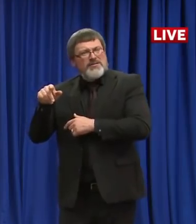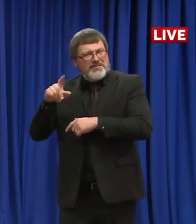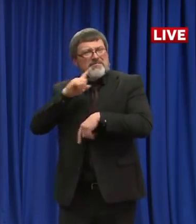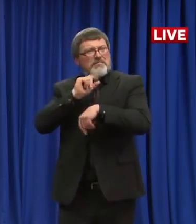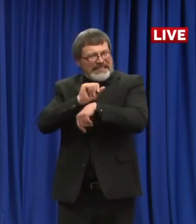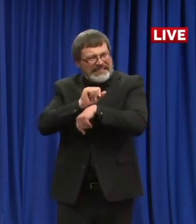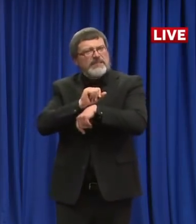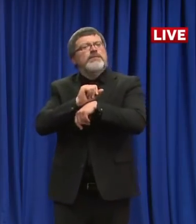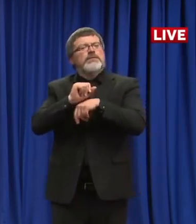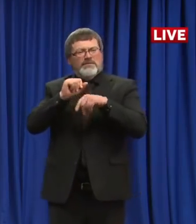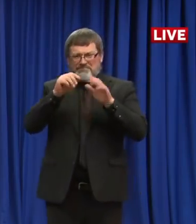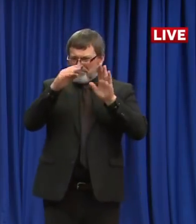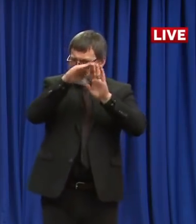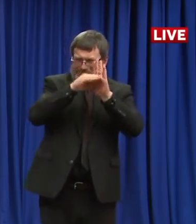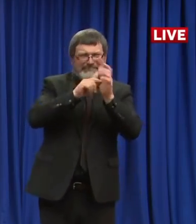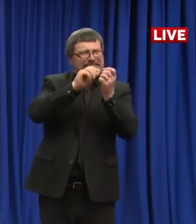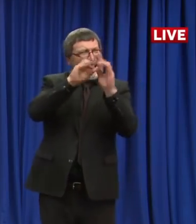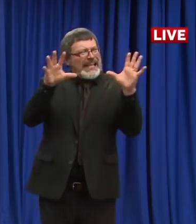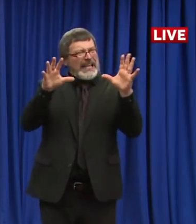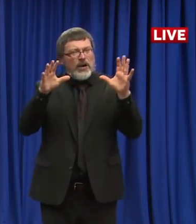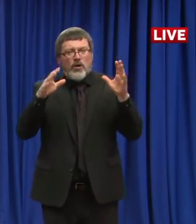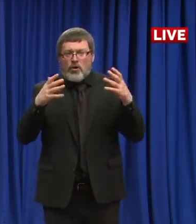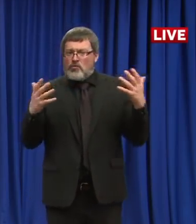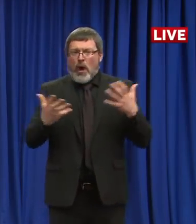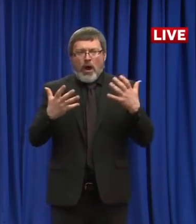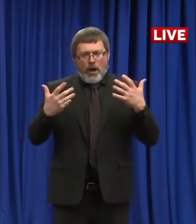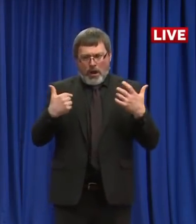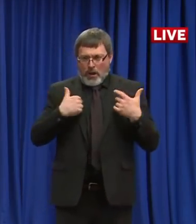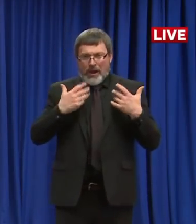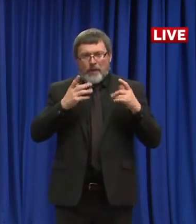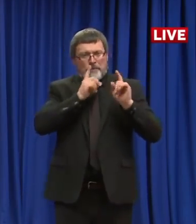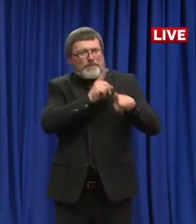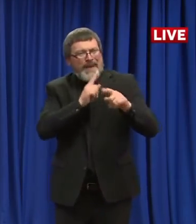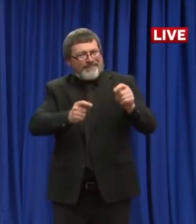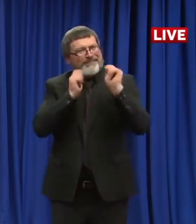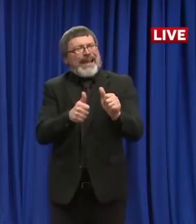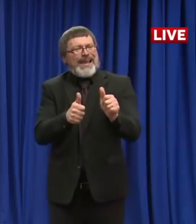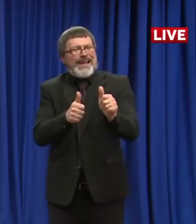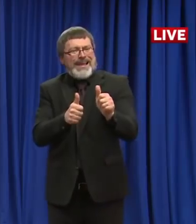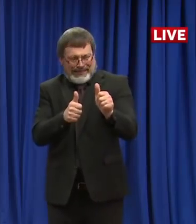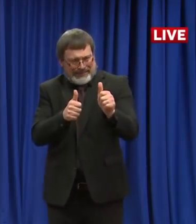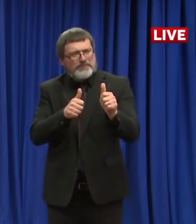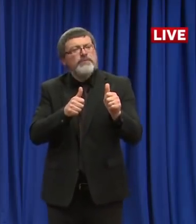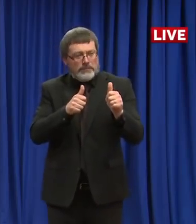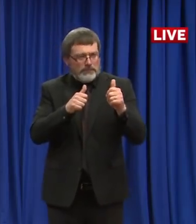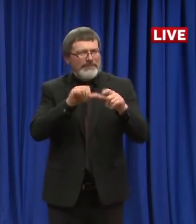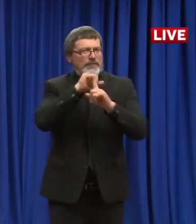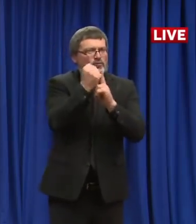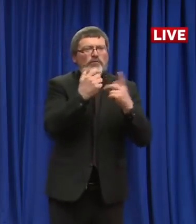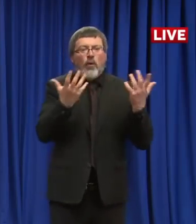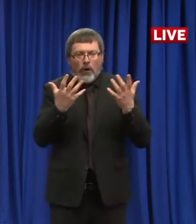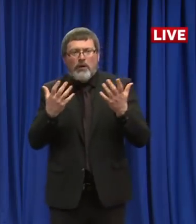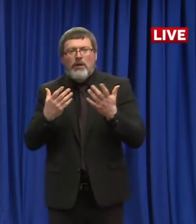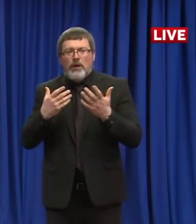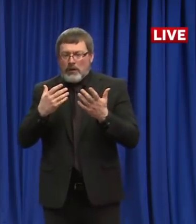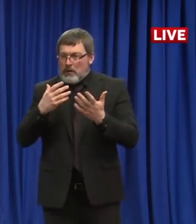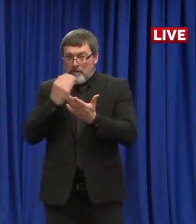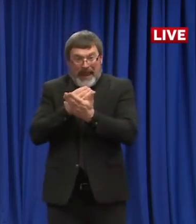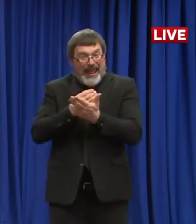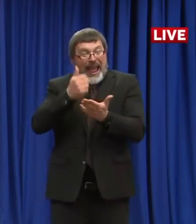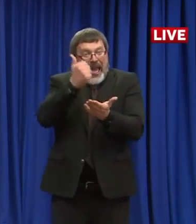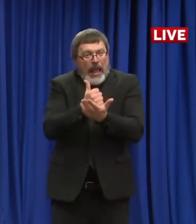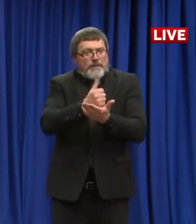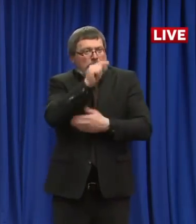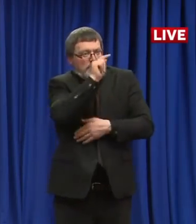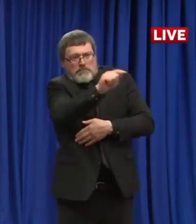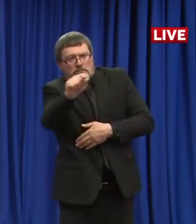where the governor has to act very quickly, where the governor has to act responsibly in terms of getting financial assistance out, making executive decisions,